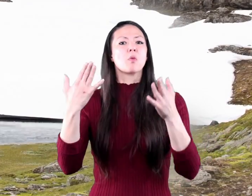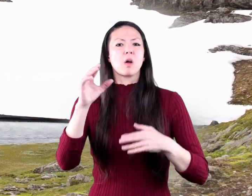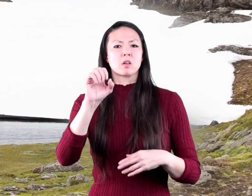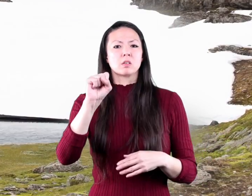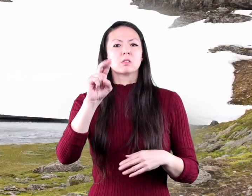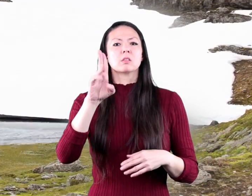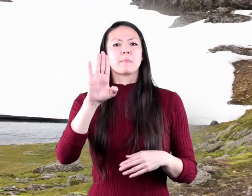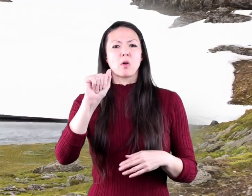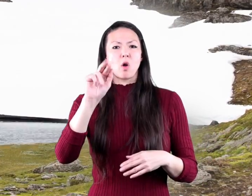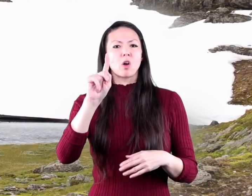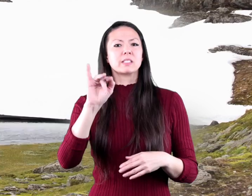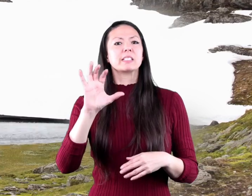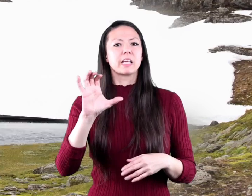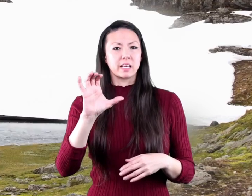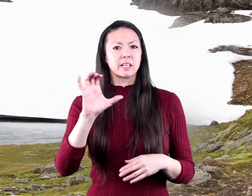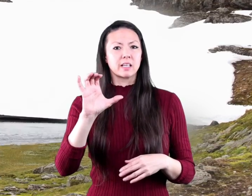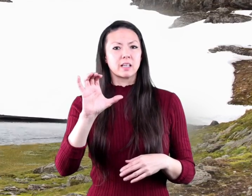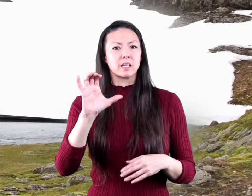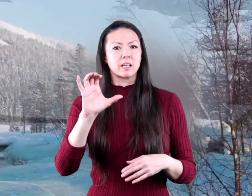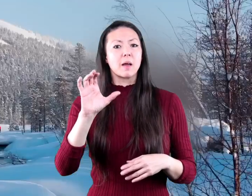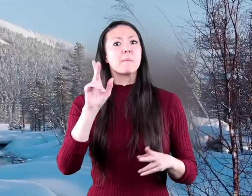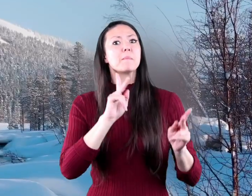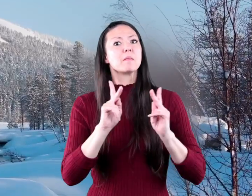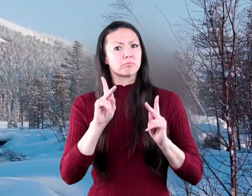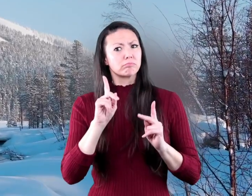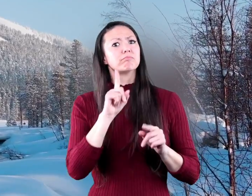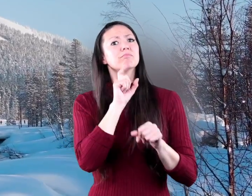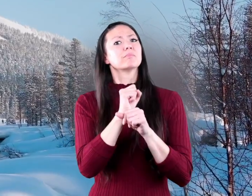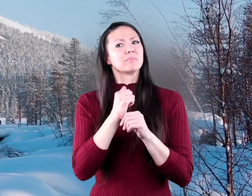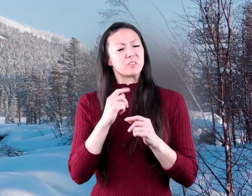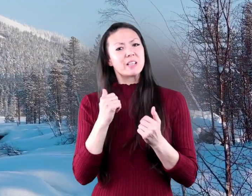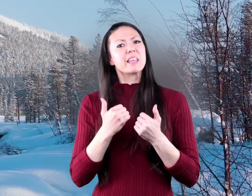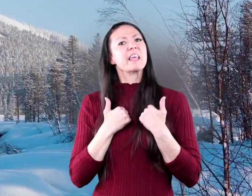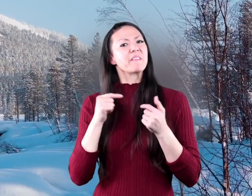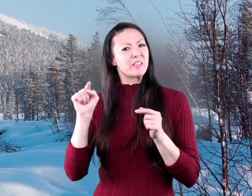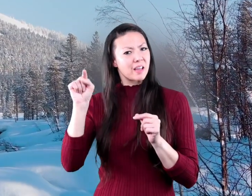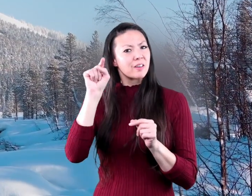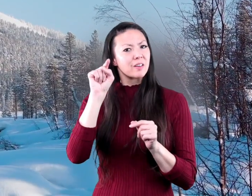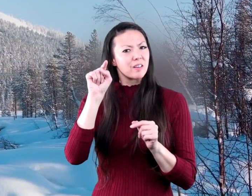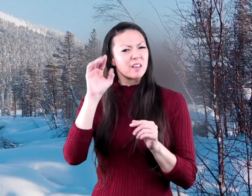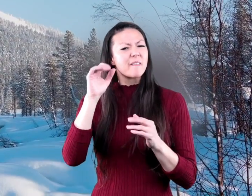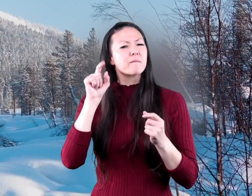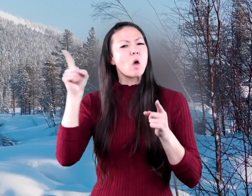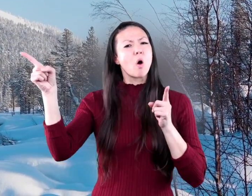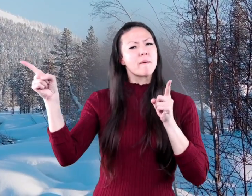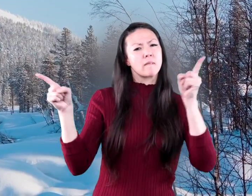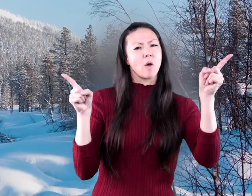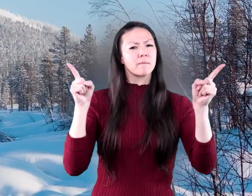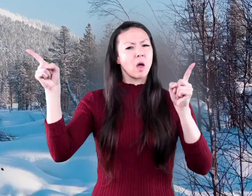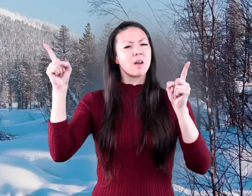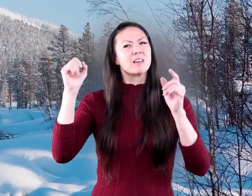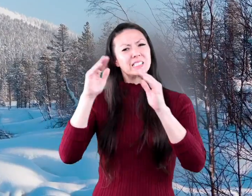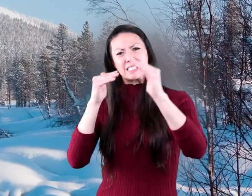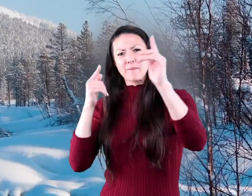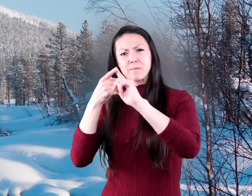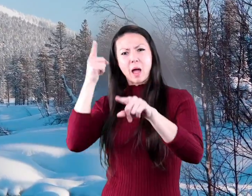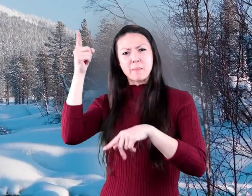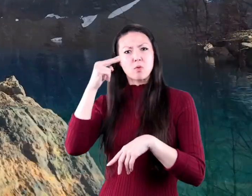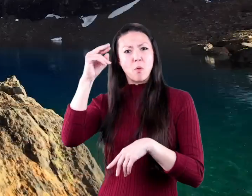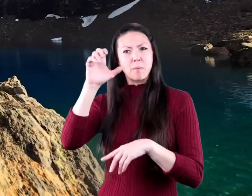called the sub-arctic some people do live in these areas which are further away from the north pole it is a